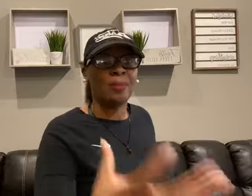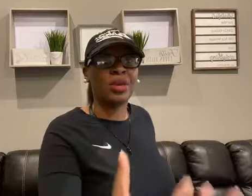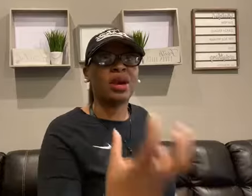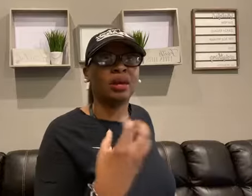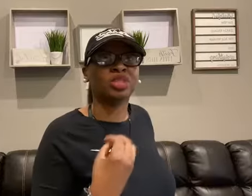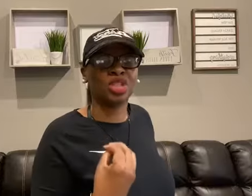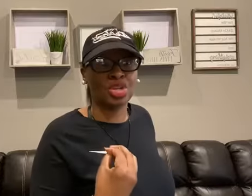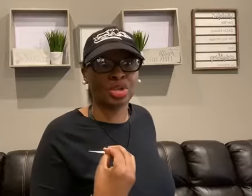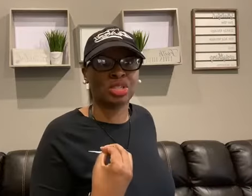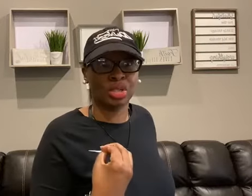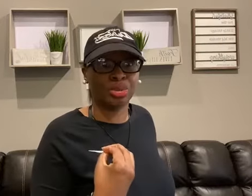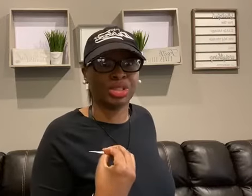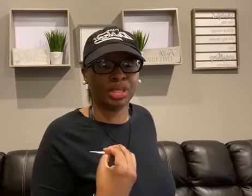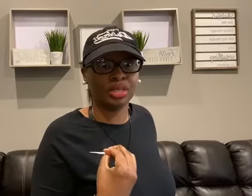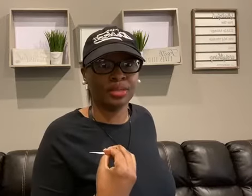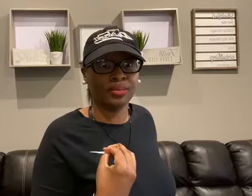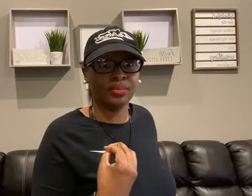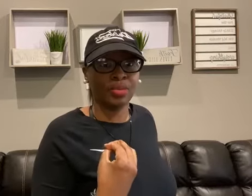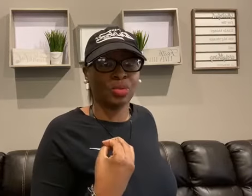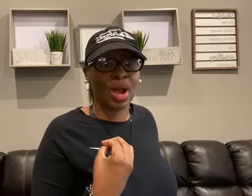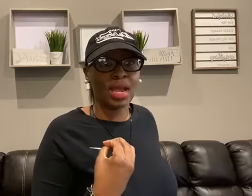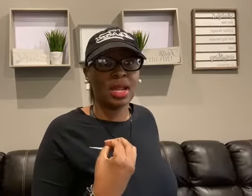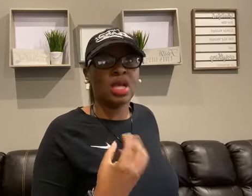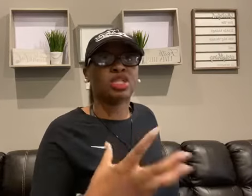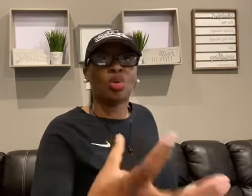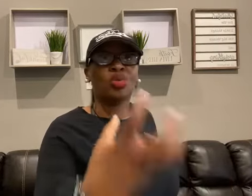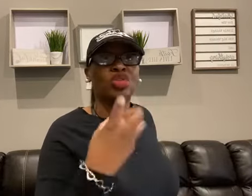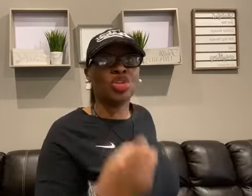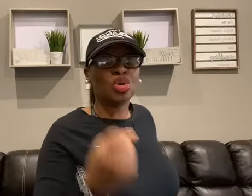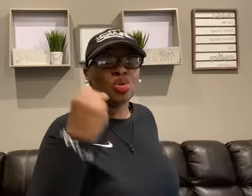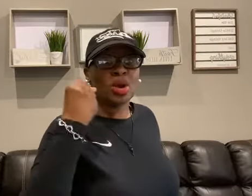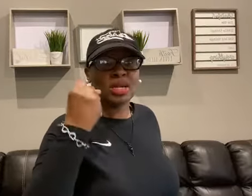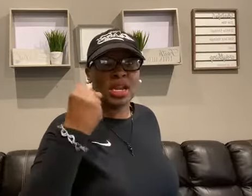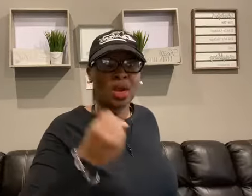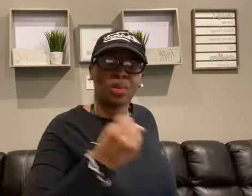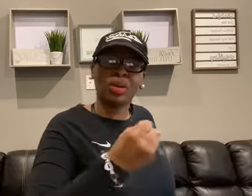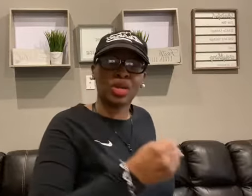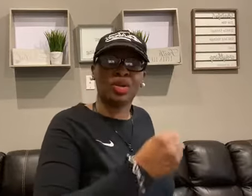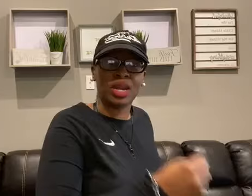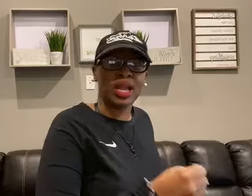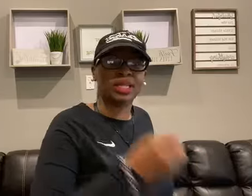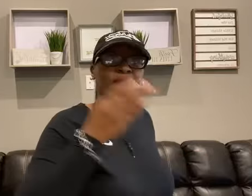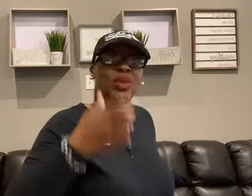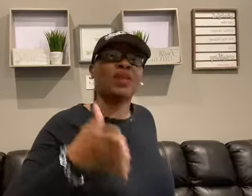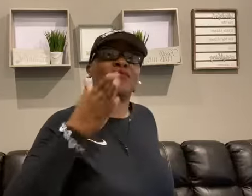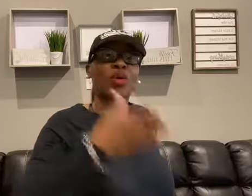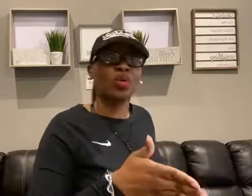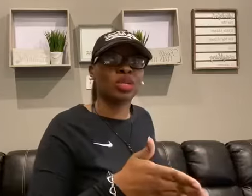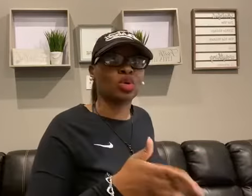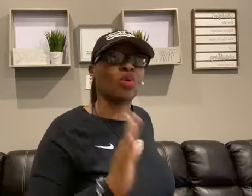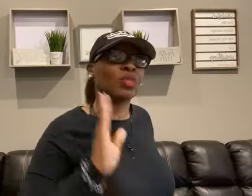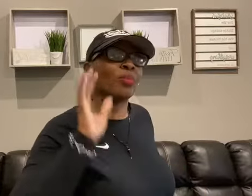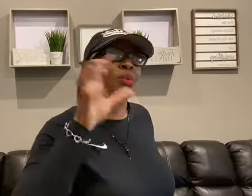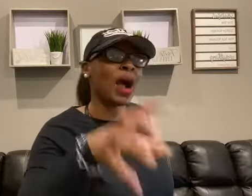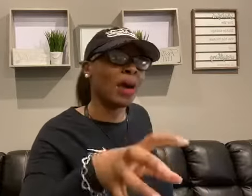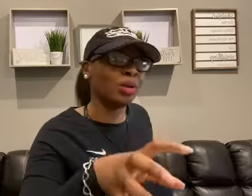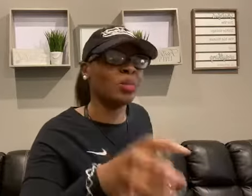becomes to your solution, right? So with you narrowing your niche and being focused on the problem